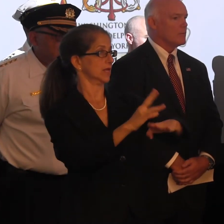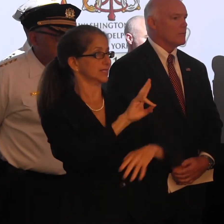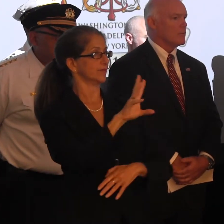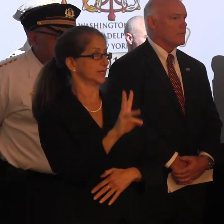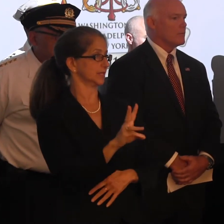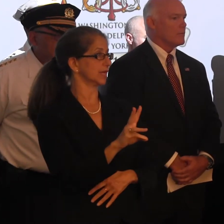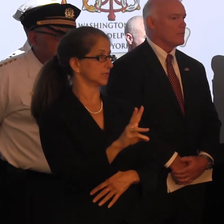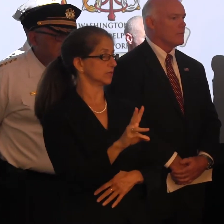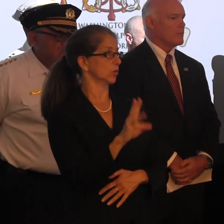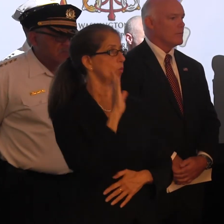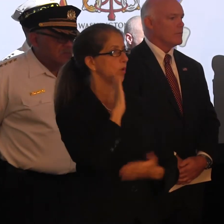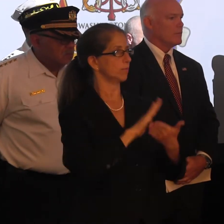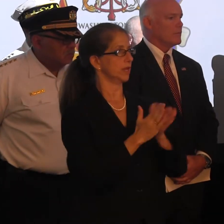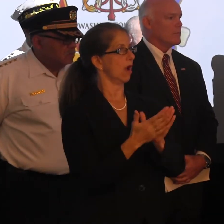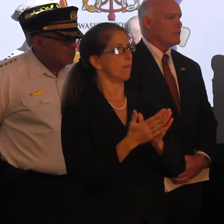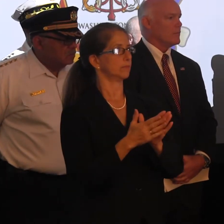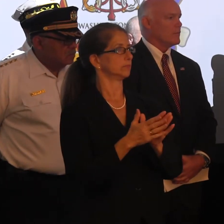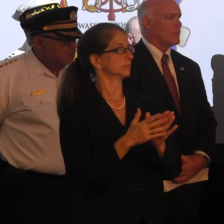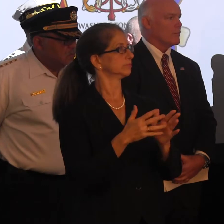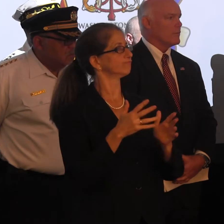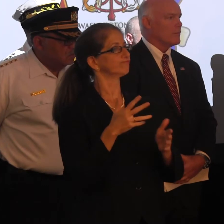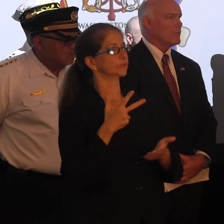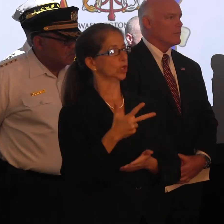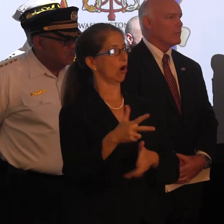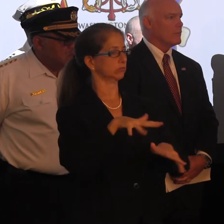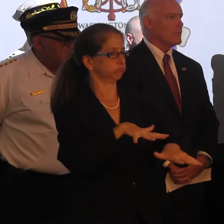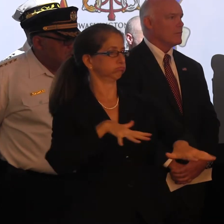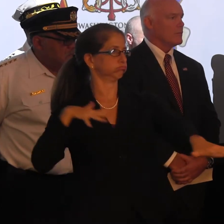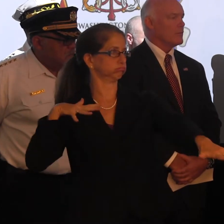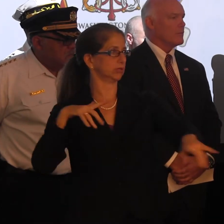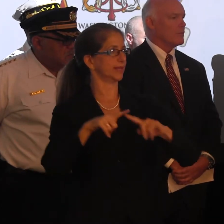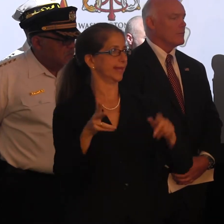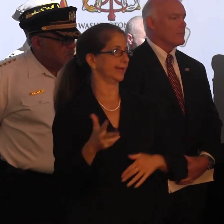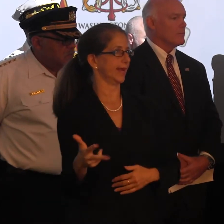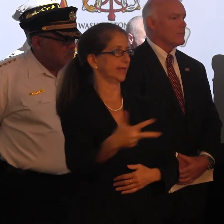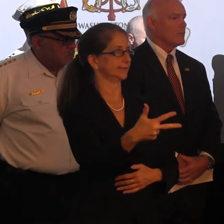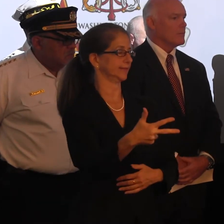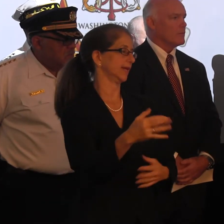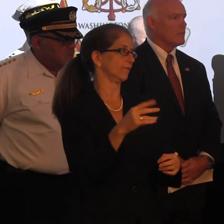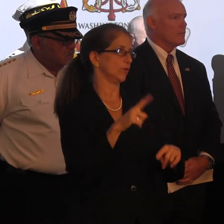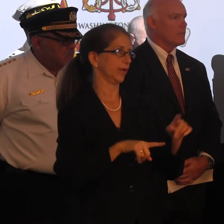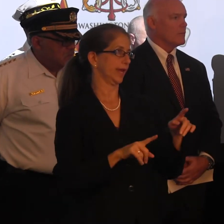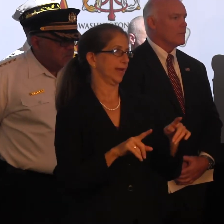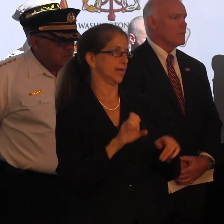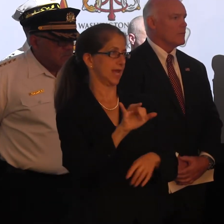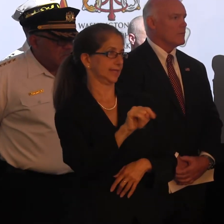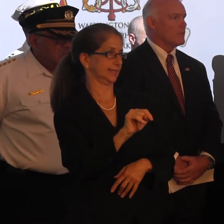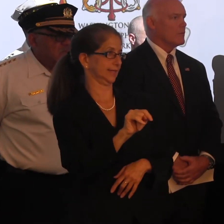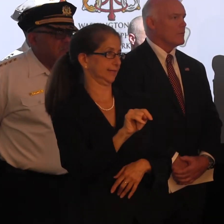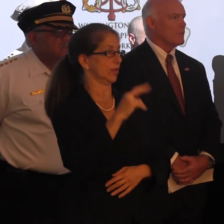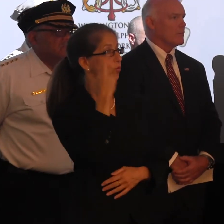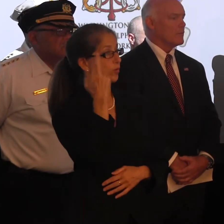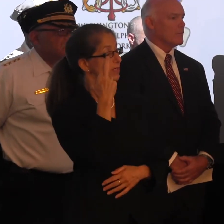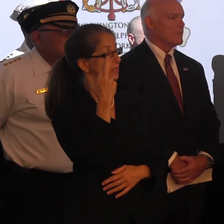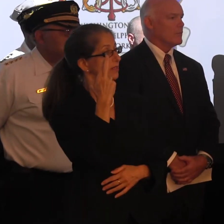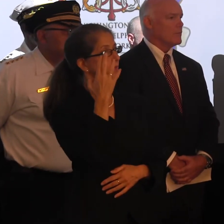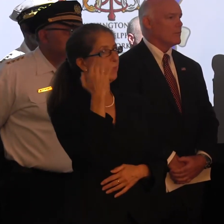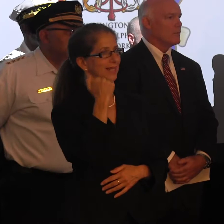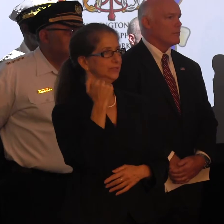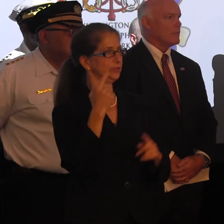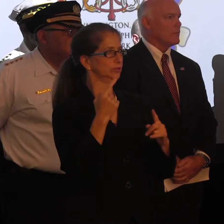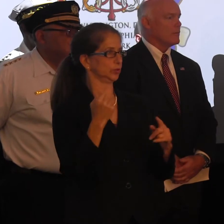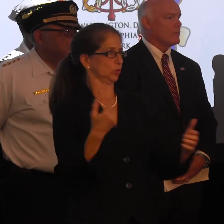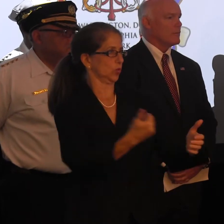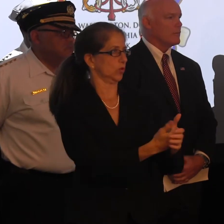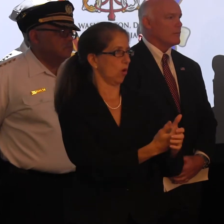virtually become a parking lot because people have no way to exit. And the reason you can't exit at those points is because they are either proximity